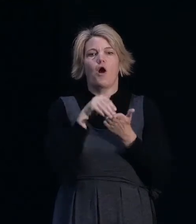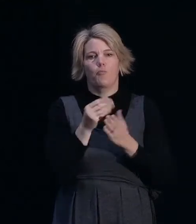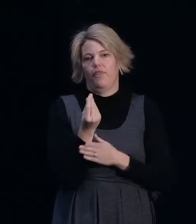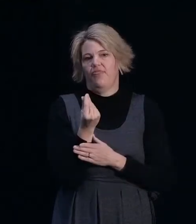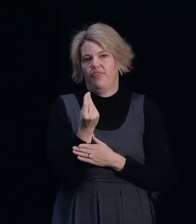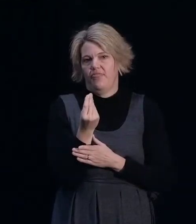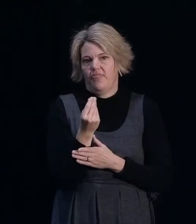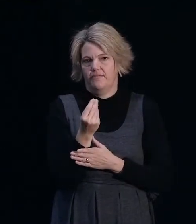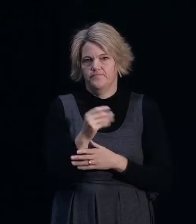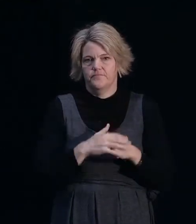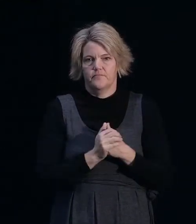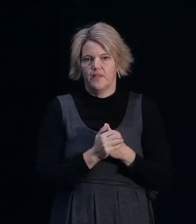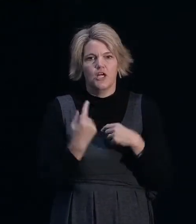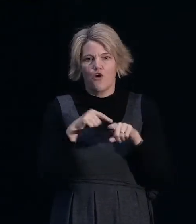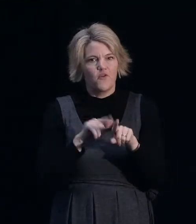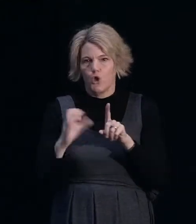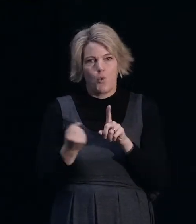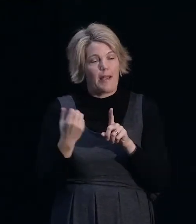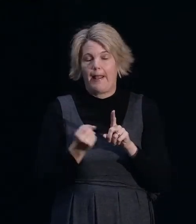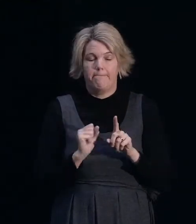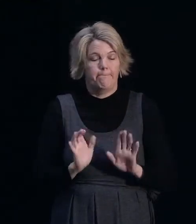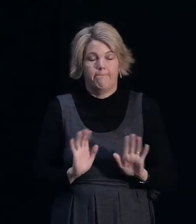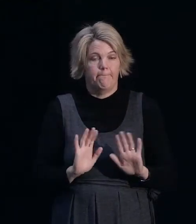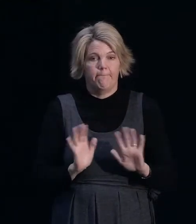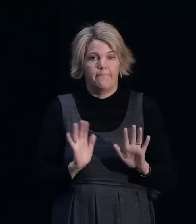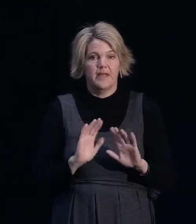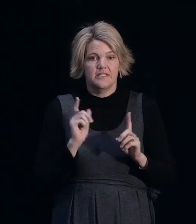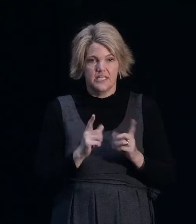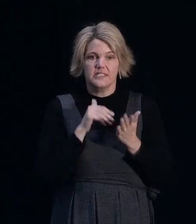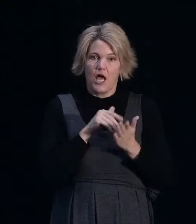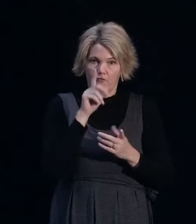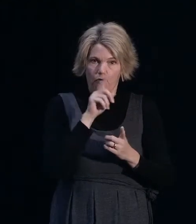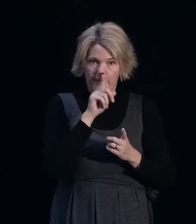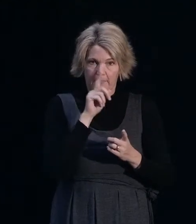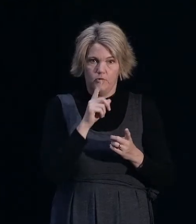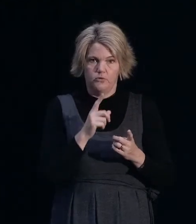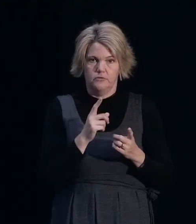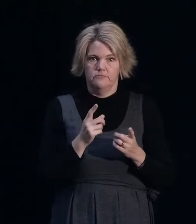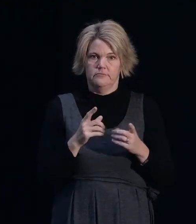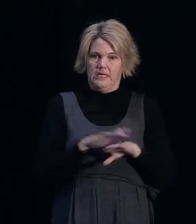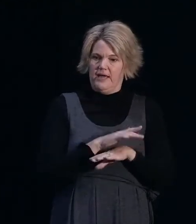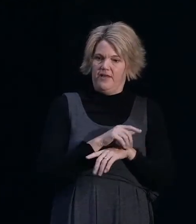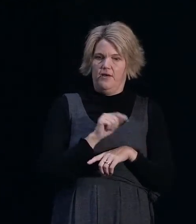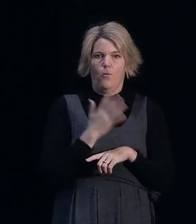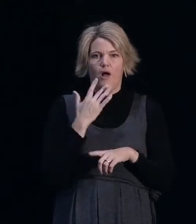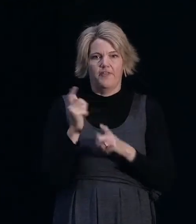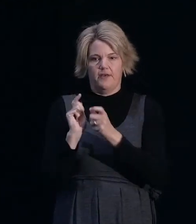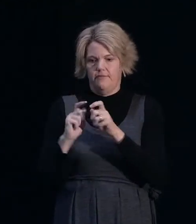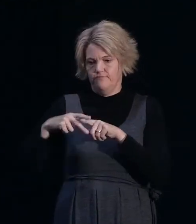households. It's non-means tested and it's there for people to tide them over while they get those repairs and rebuilds done.